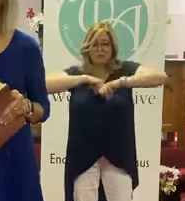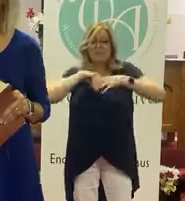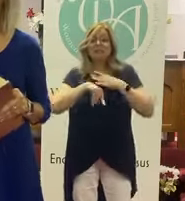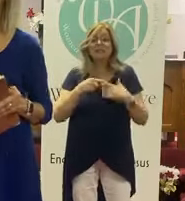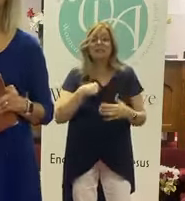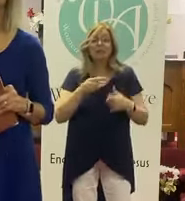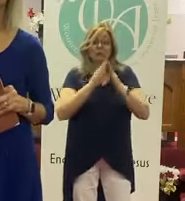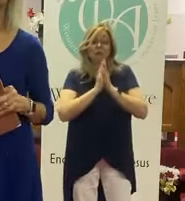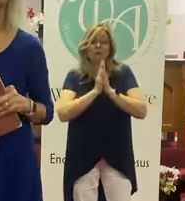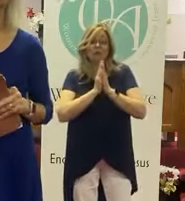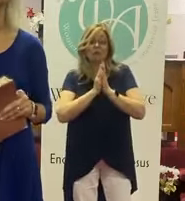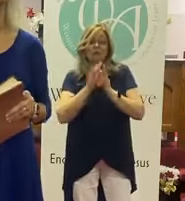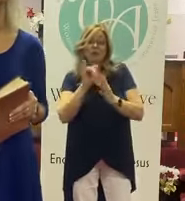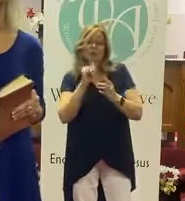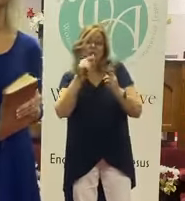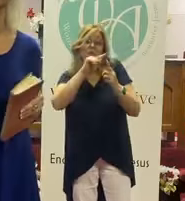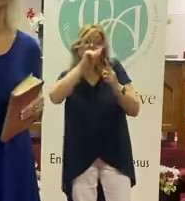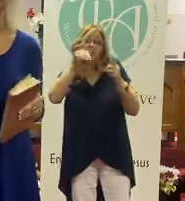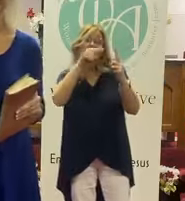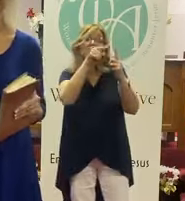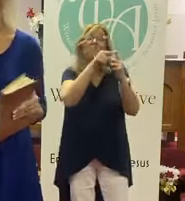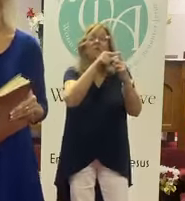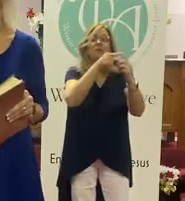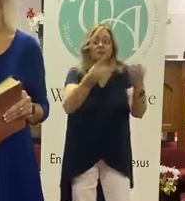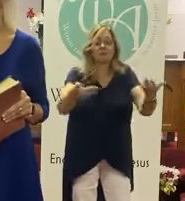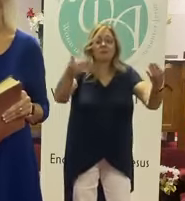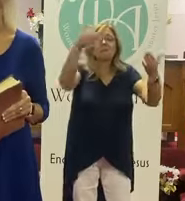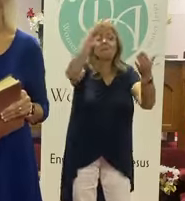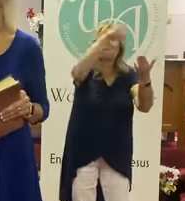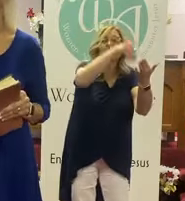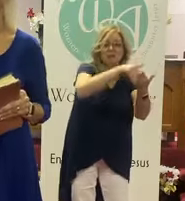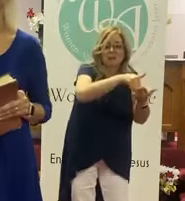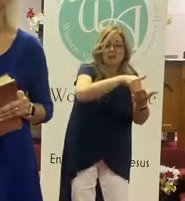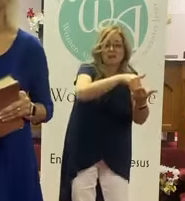So prayer can be another point of bringing us back into worship.